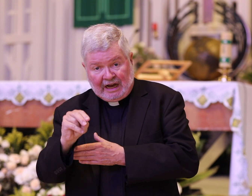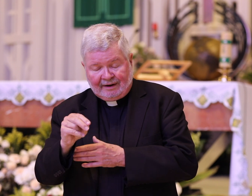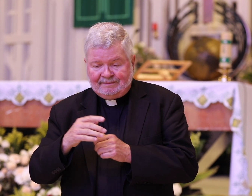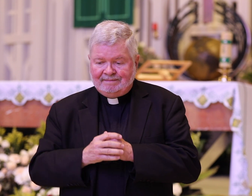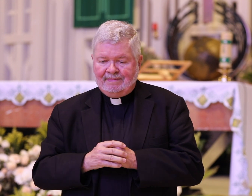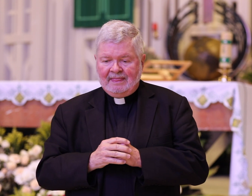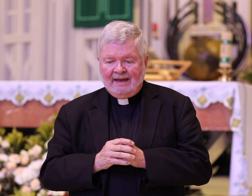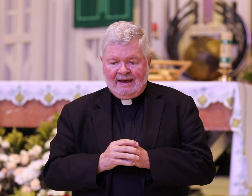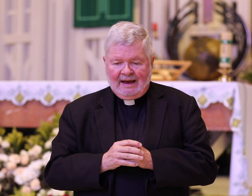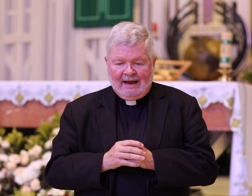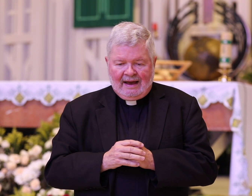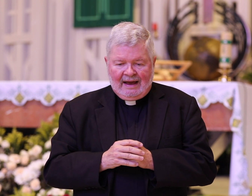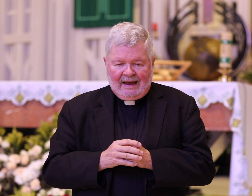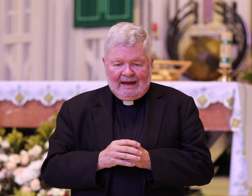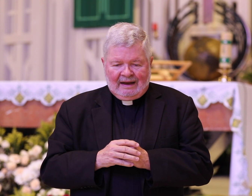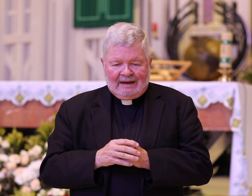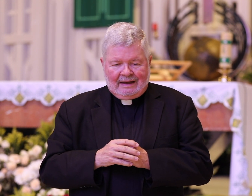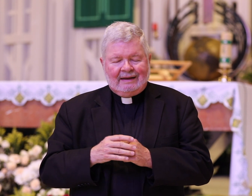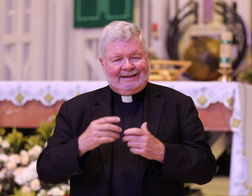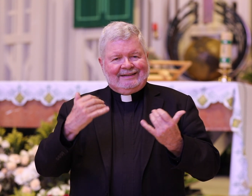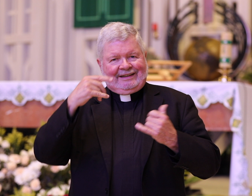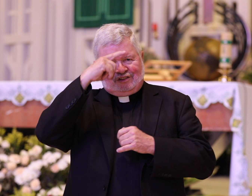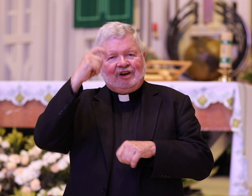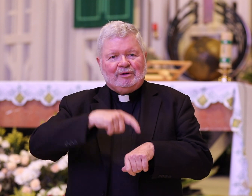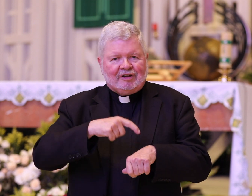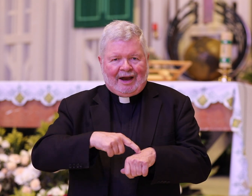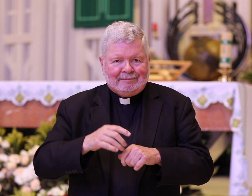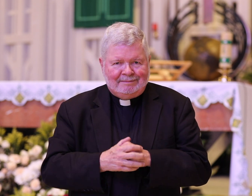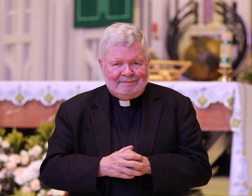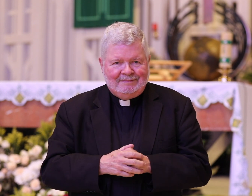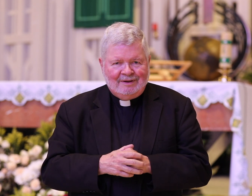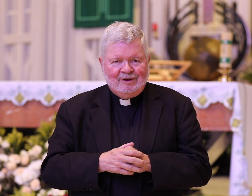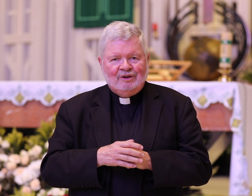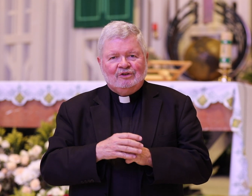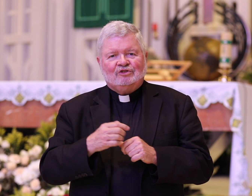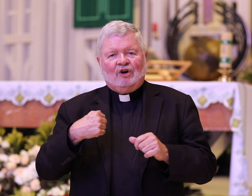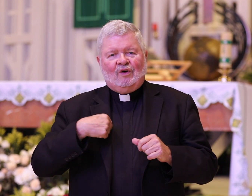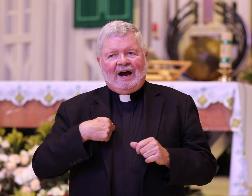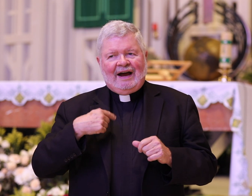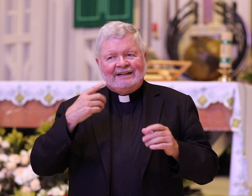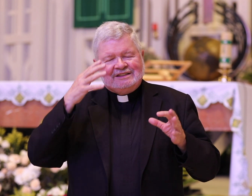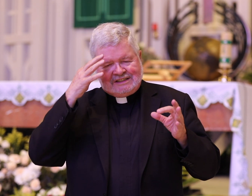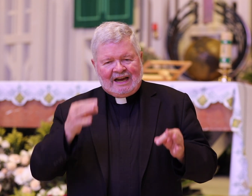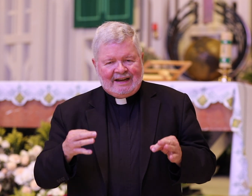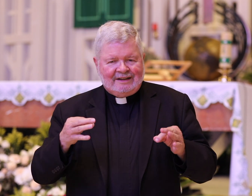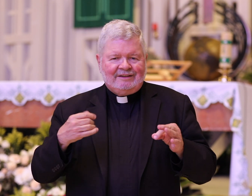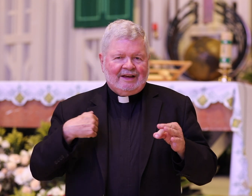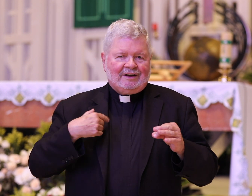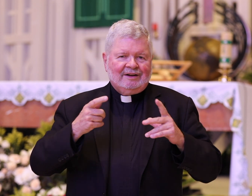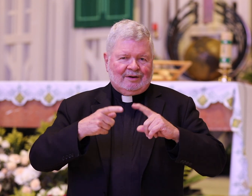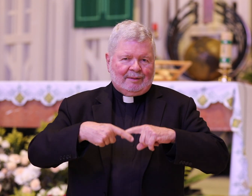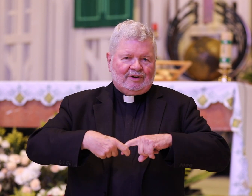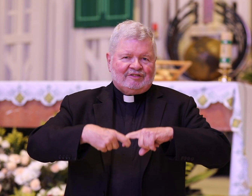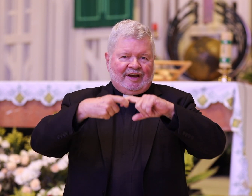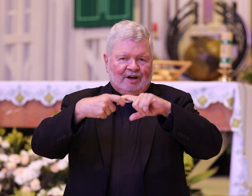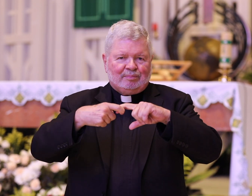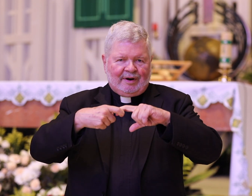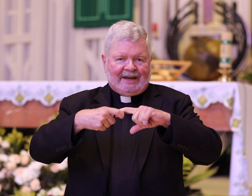John it's summer time so I decided that I'm going to take a break